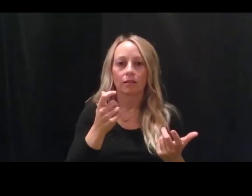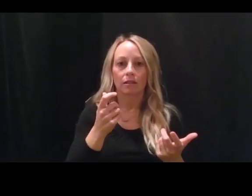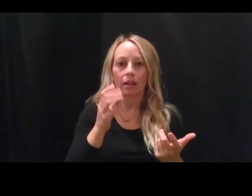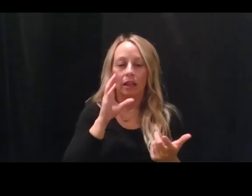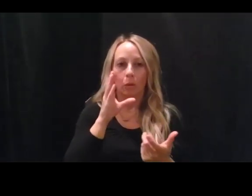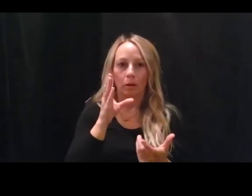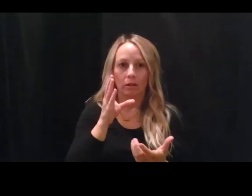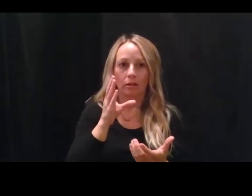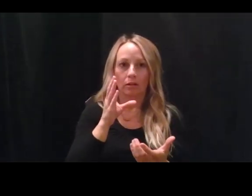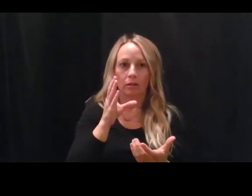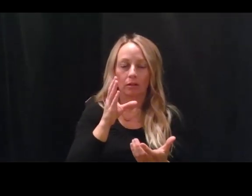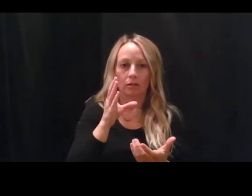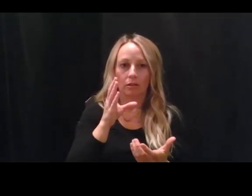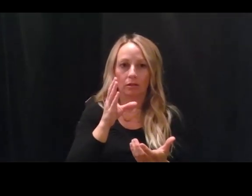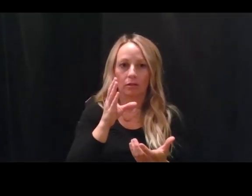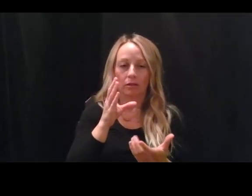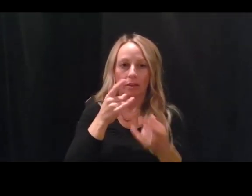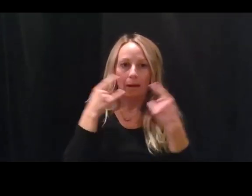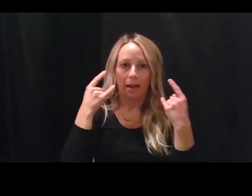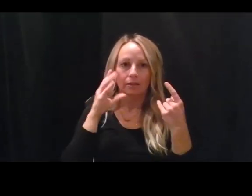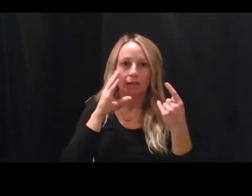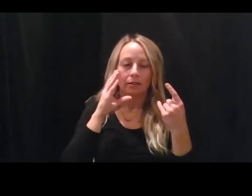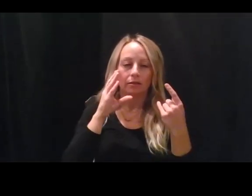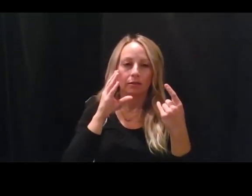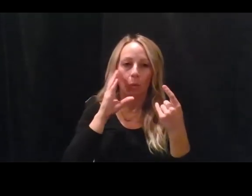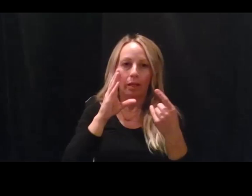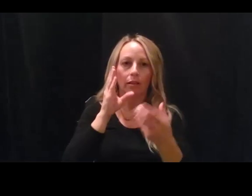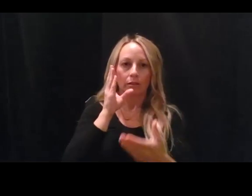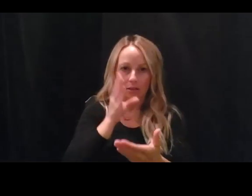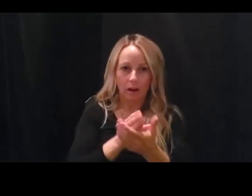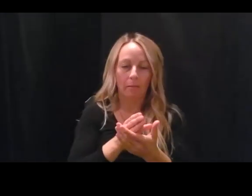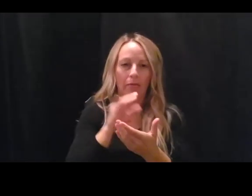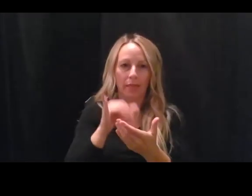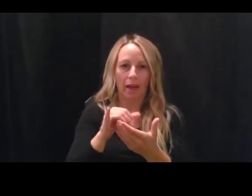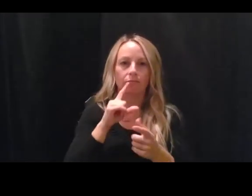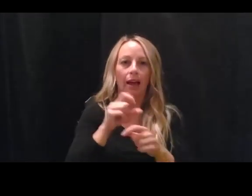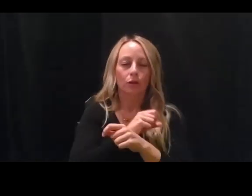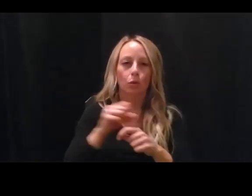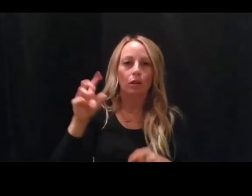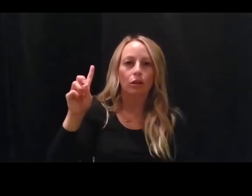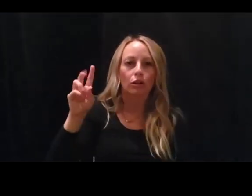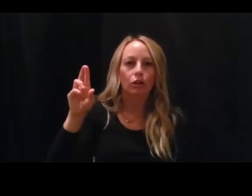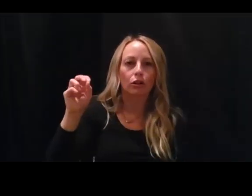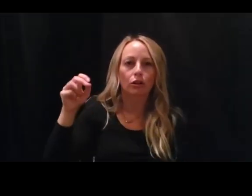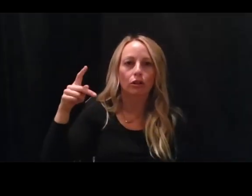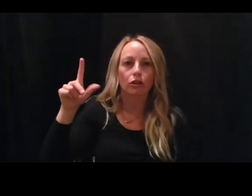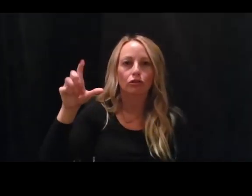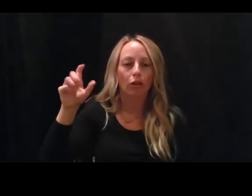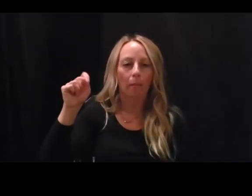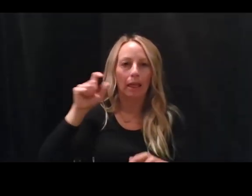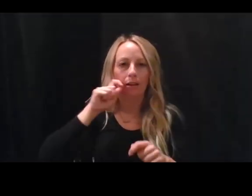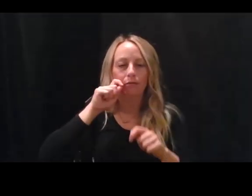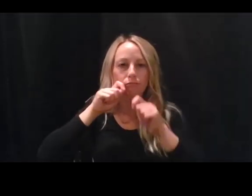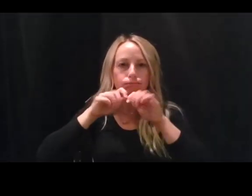potentially infectious droplets. They don't get out to where they can infect another person either directly or by